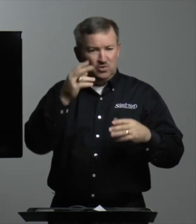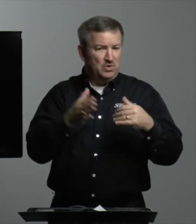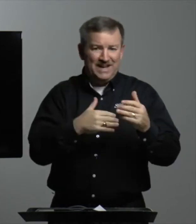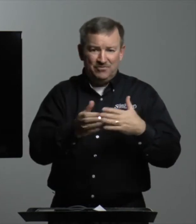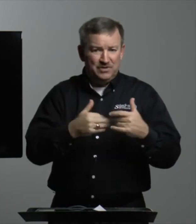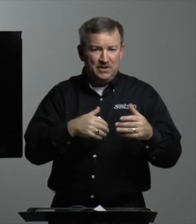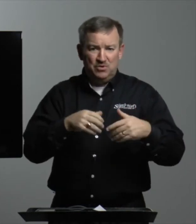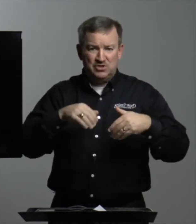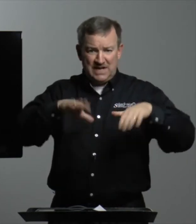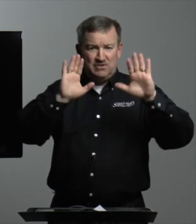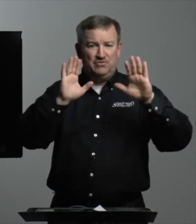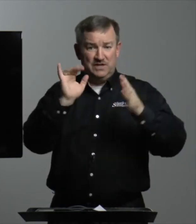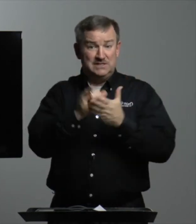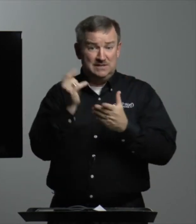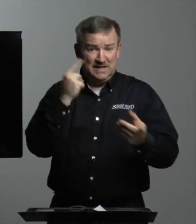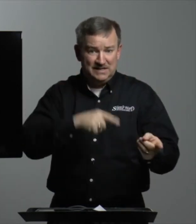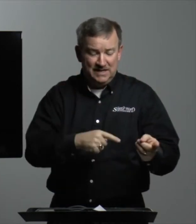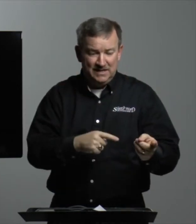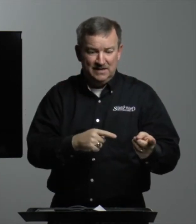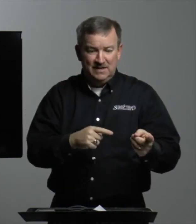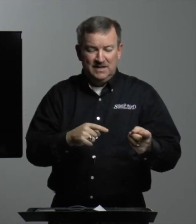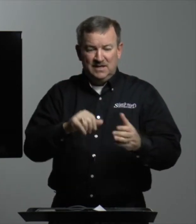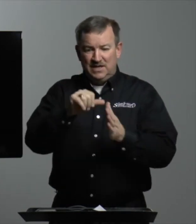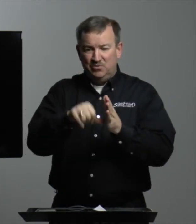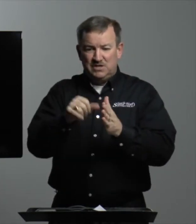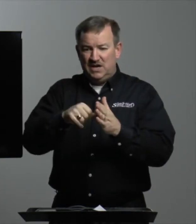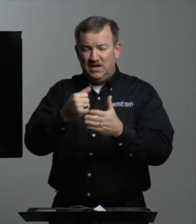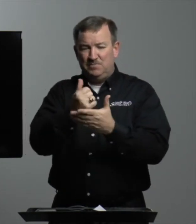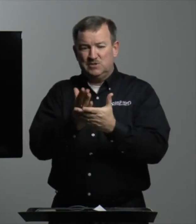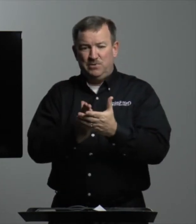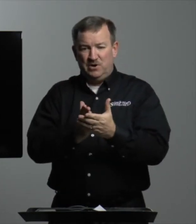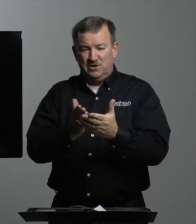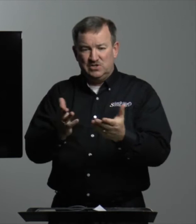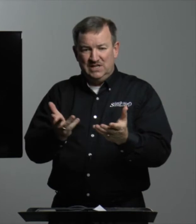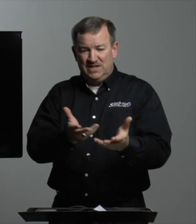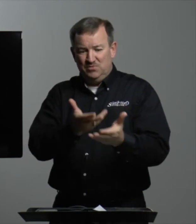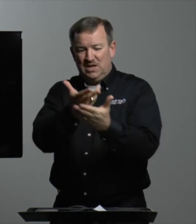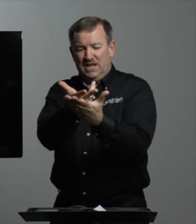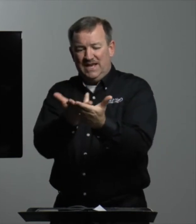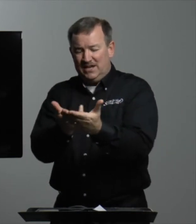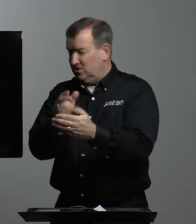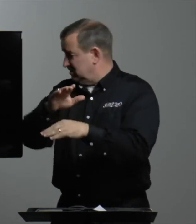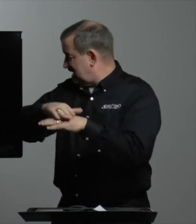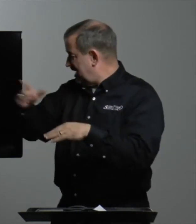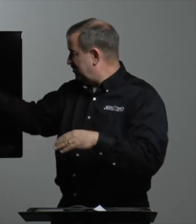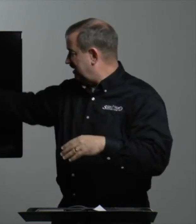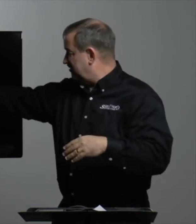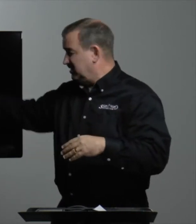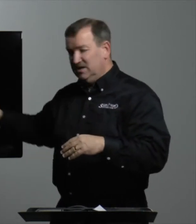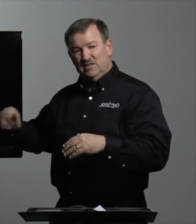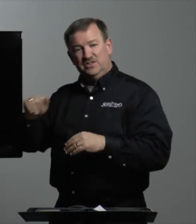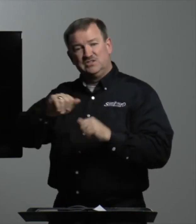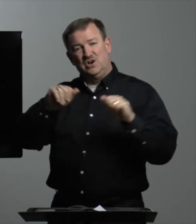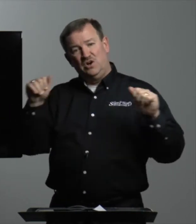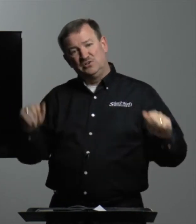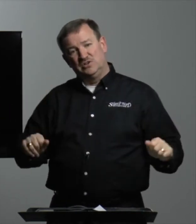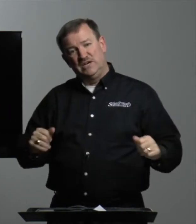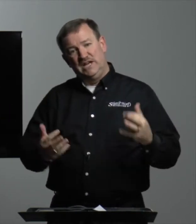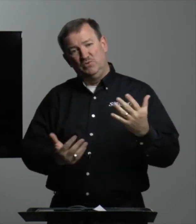or whatever they were sacrificing that day, they would cut up its parts and they would lay it on top of this altar and it